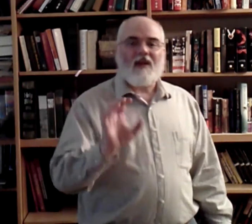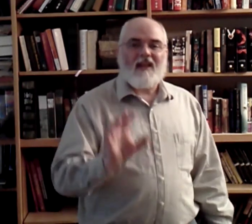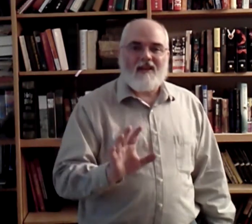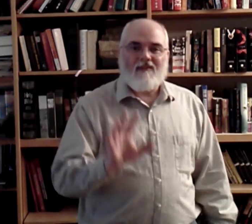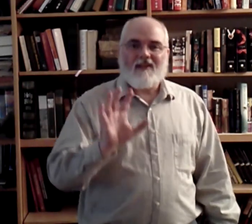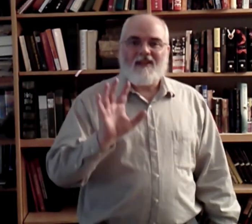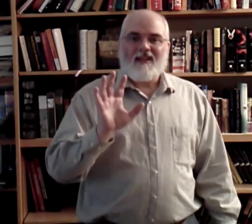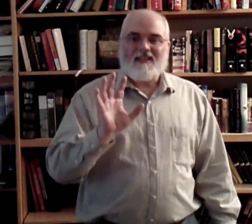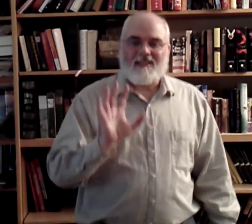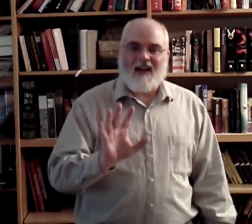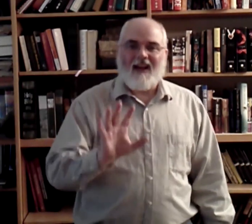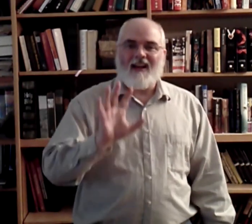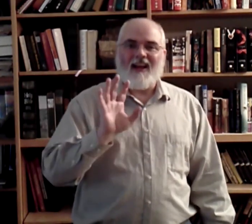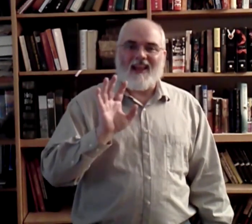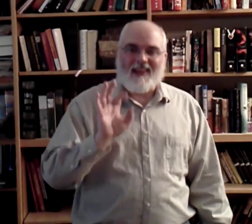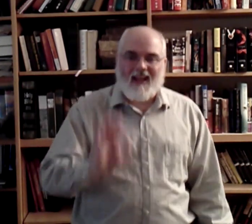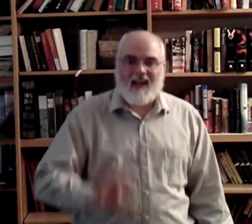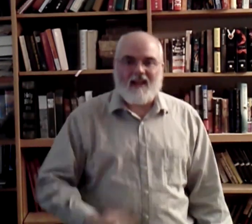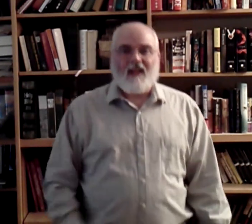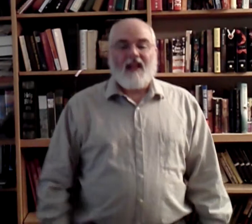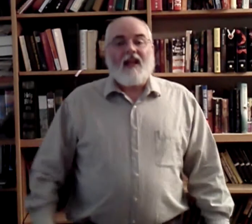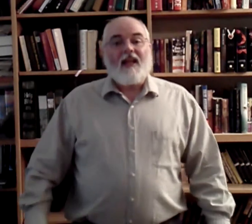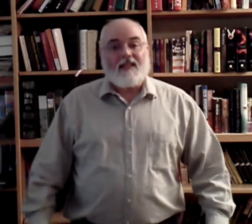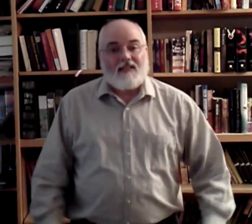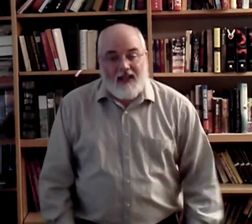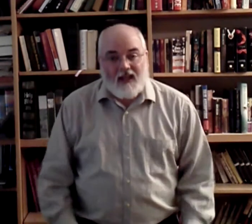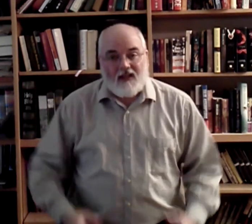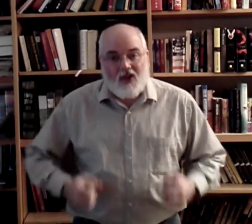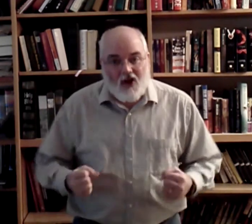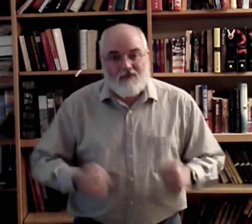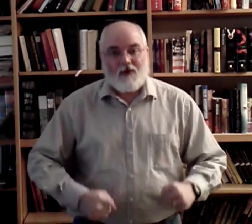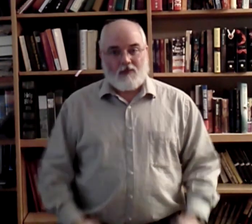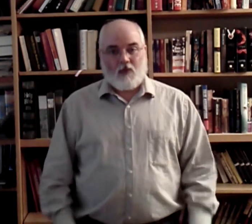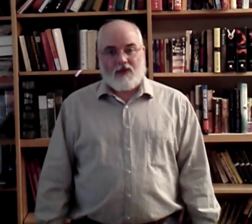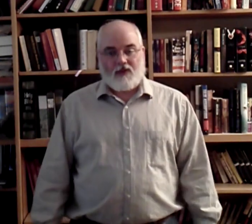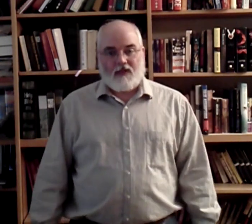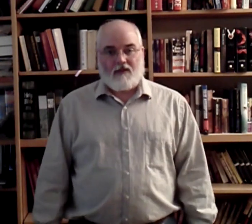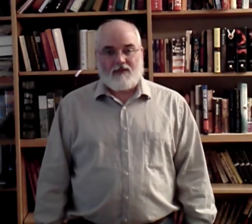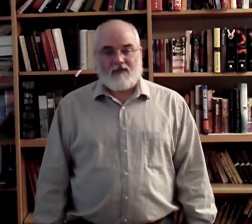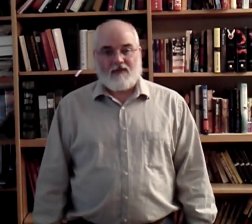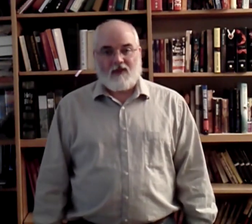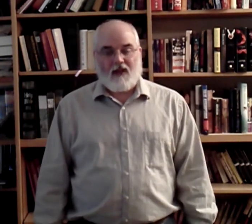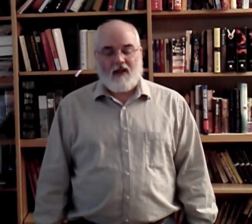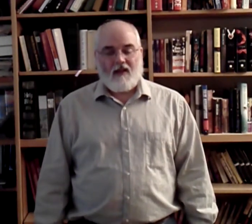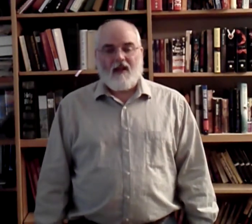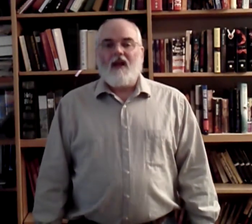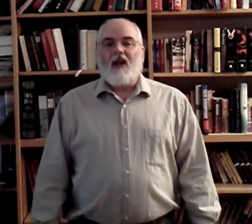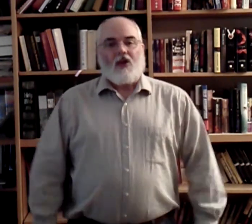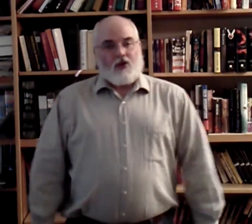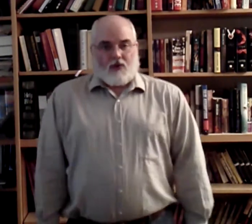even sign a thing, is get comfortable with yourself. Okay? You don't